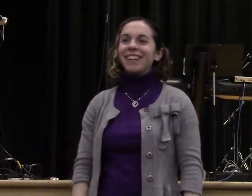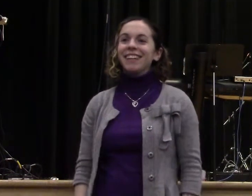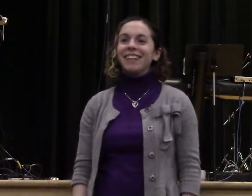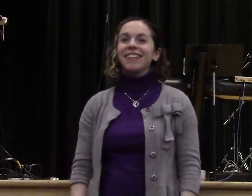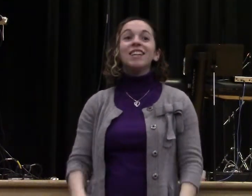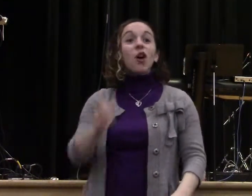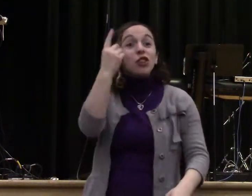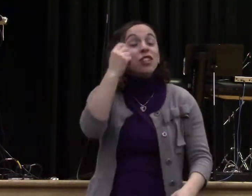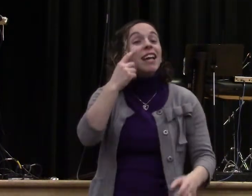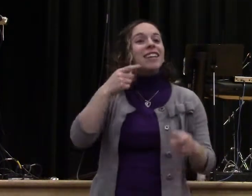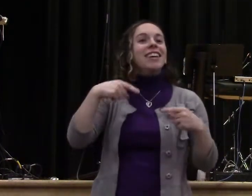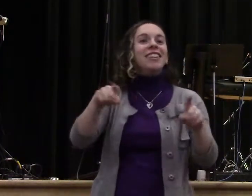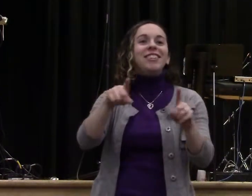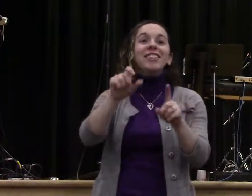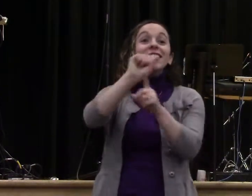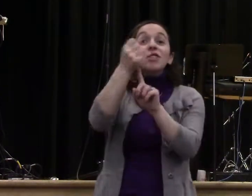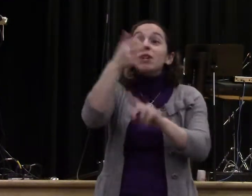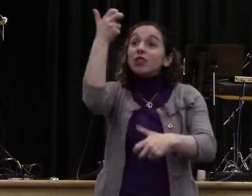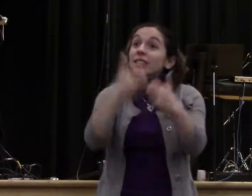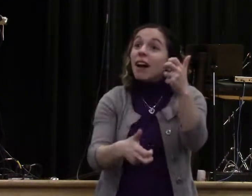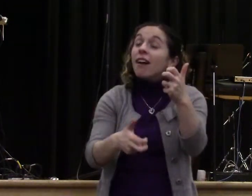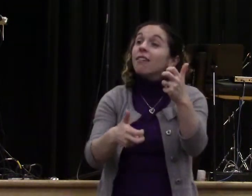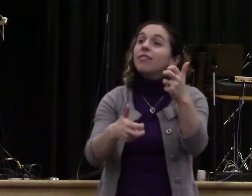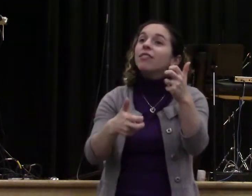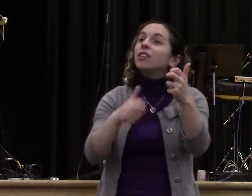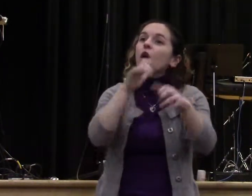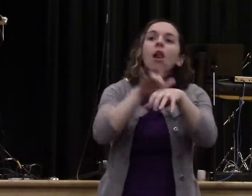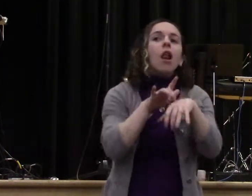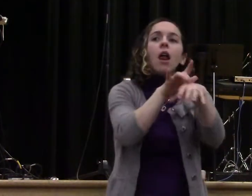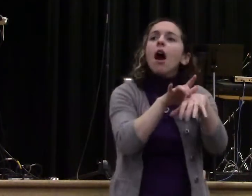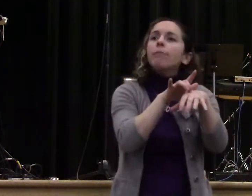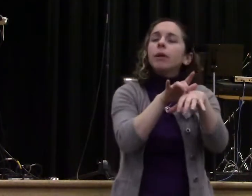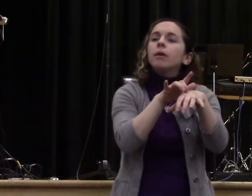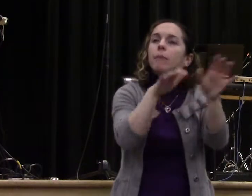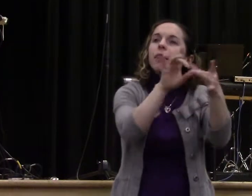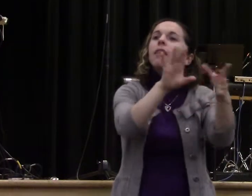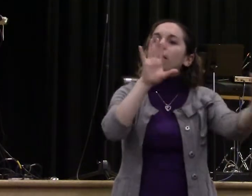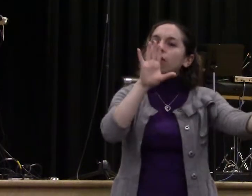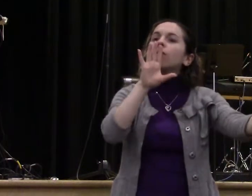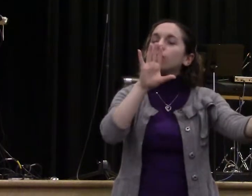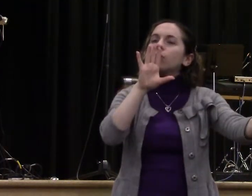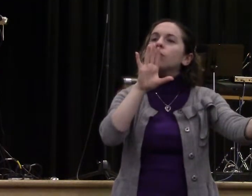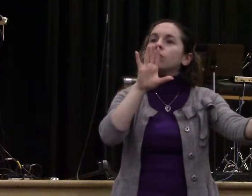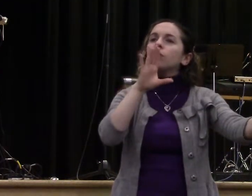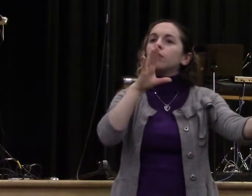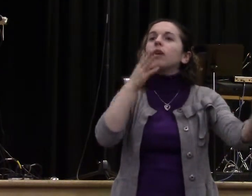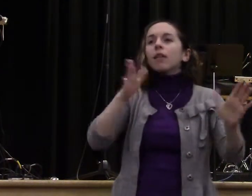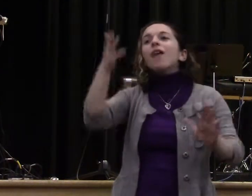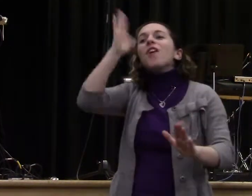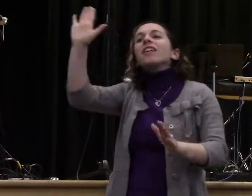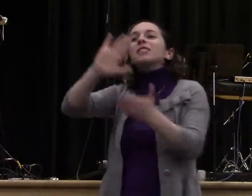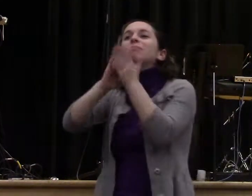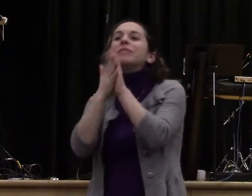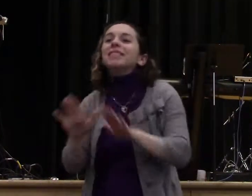the mess makers. Okay, you can go to number three. Thank you. I do not believe that anybody beat me. And if you did beat me,